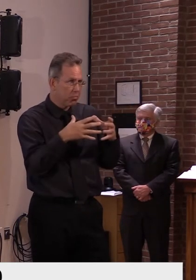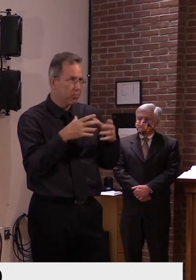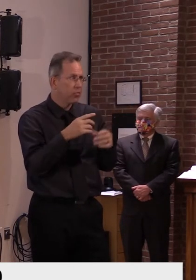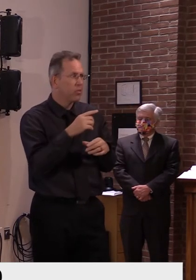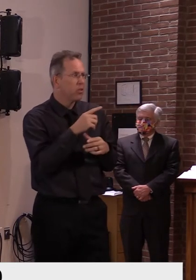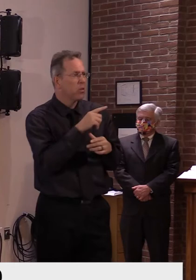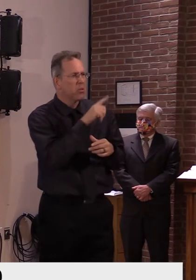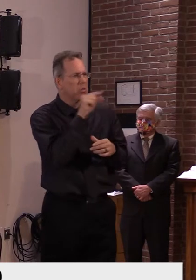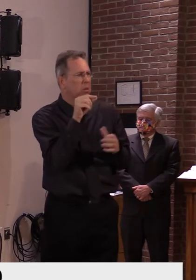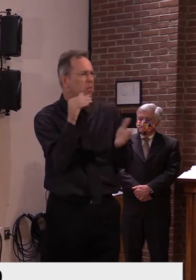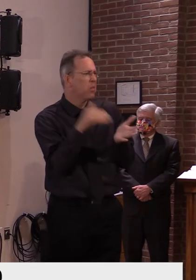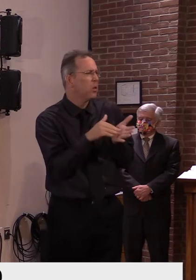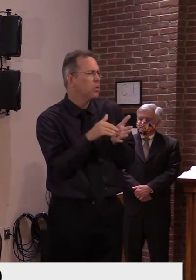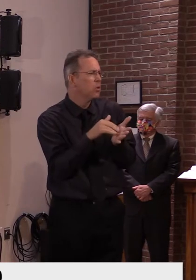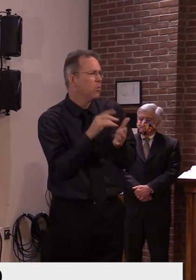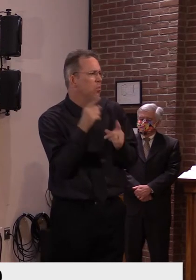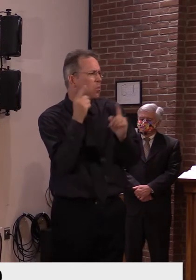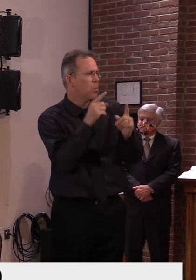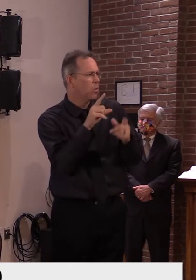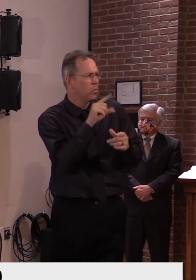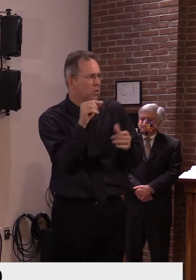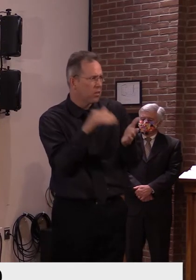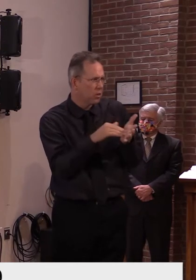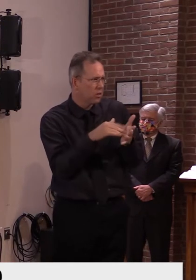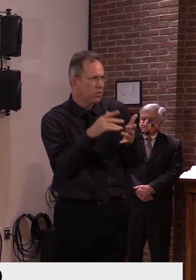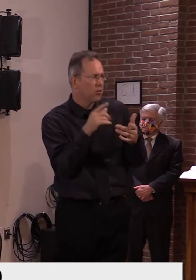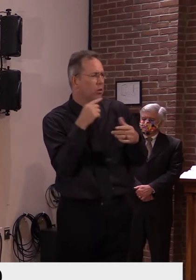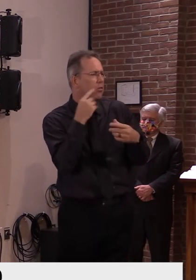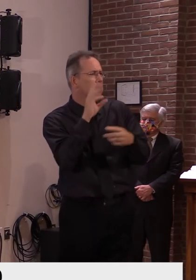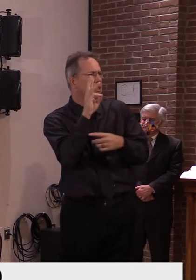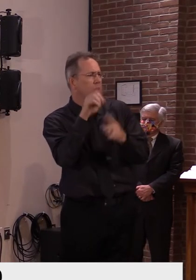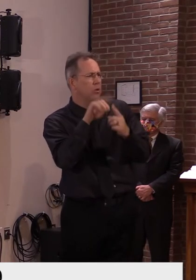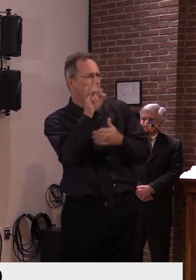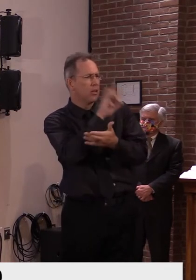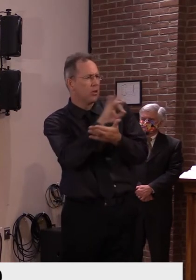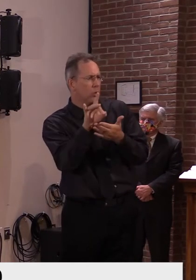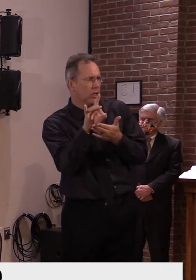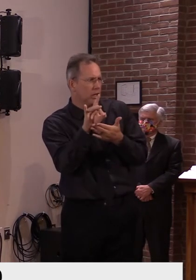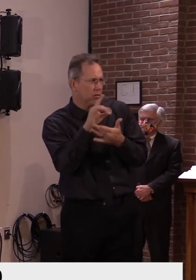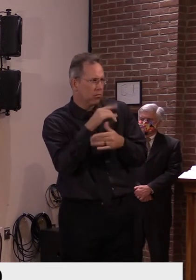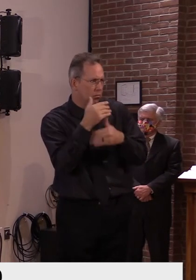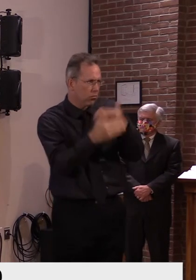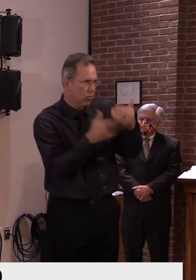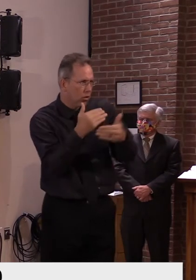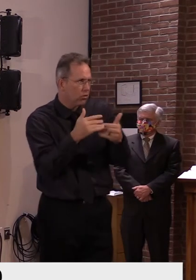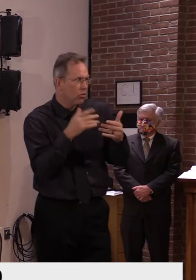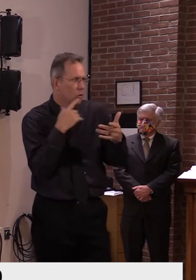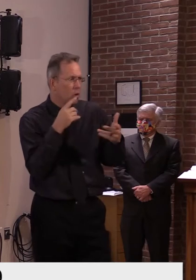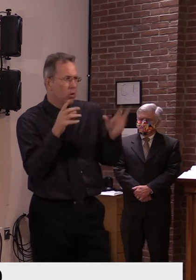we do expect that all of our, uh, subjects will be enrolled by the holiday, uh, by the winter holidays.